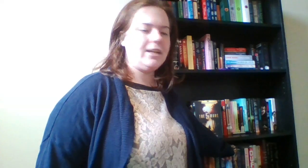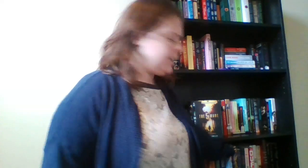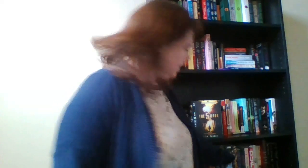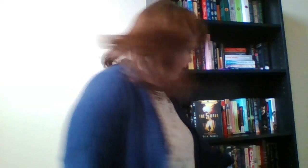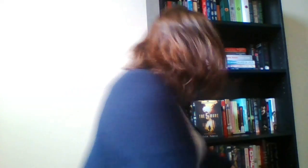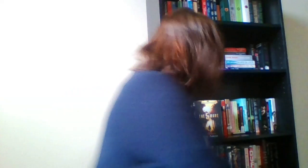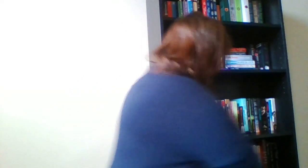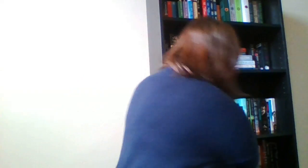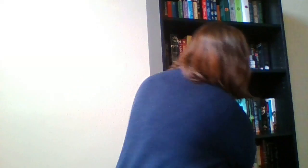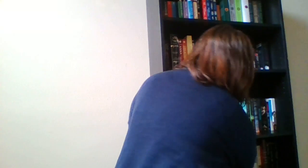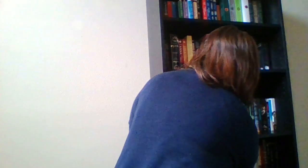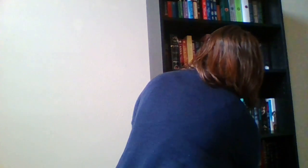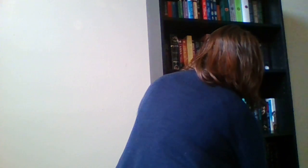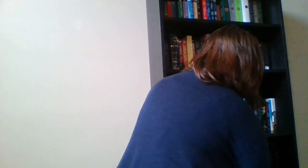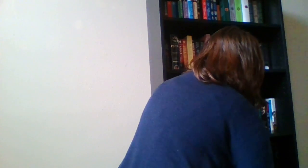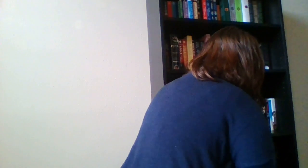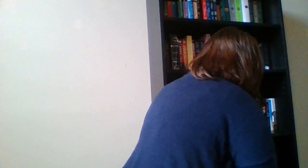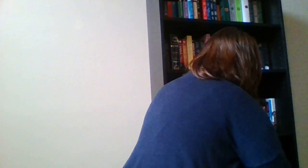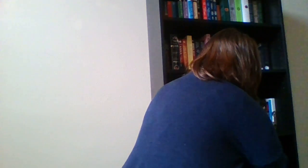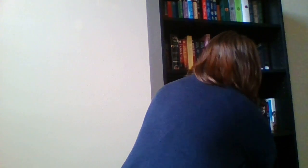And I'll show you the five books.